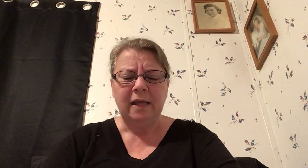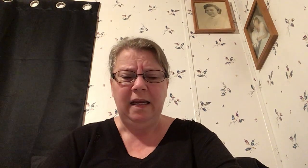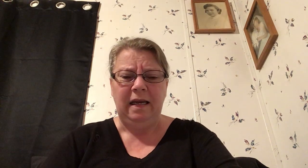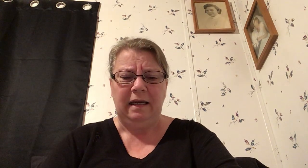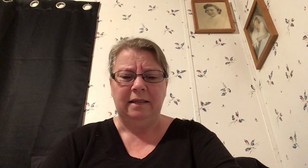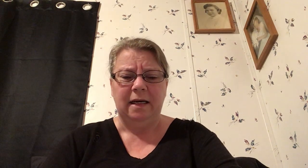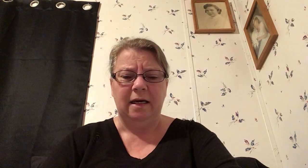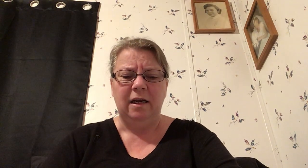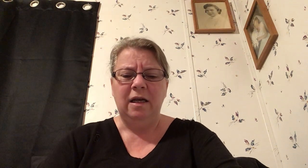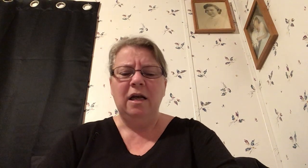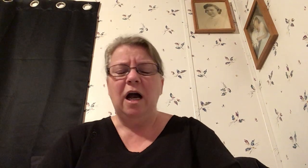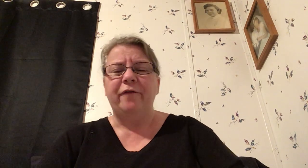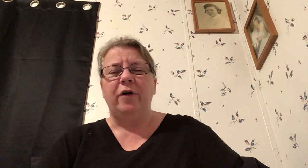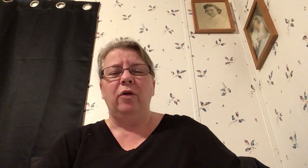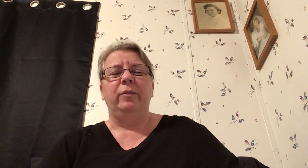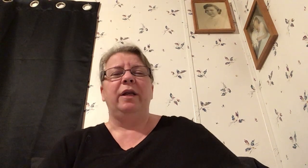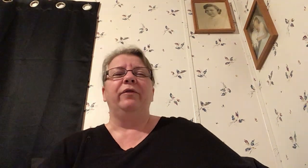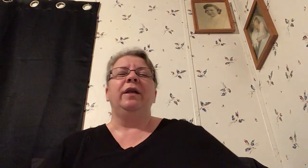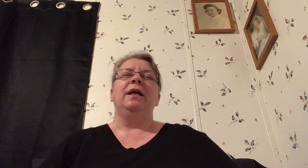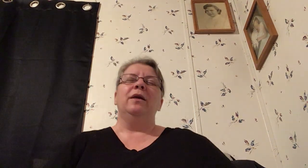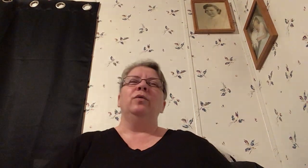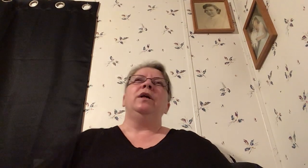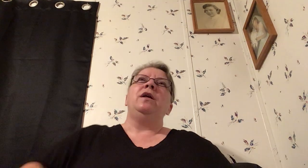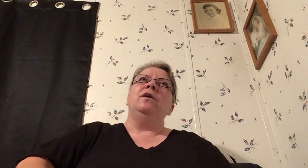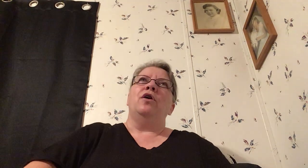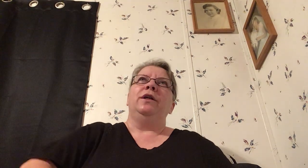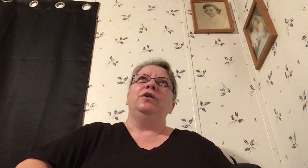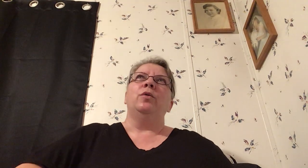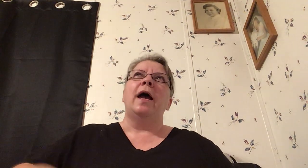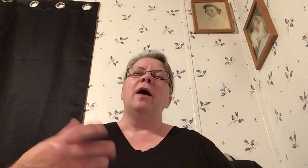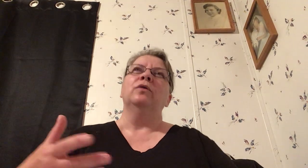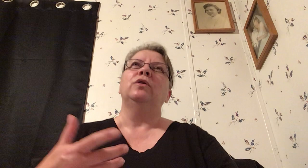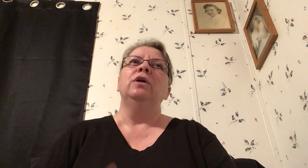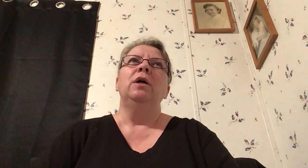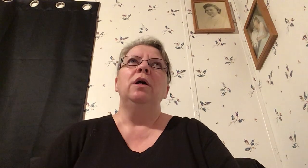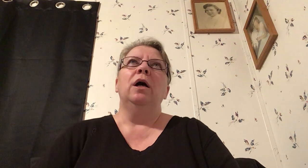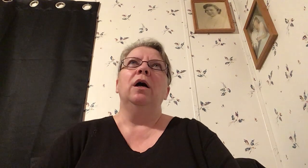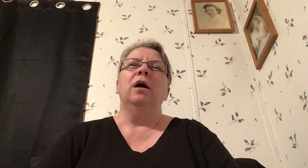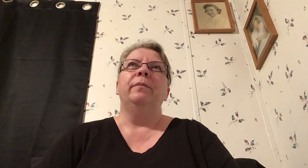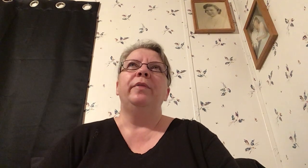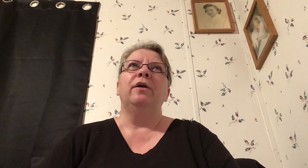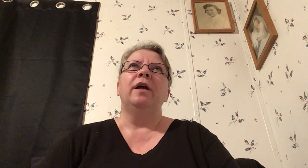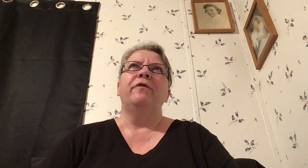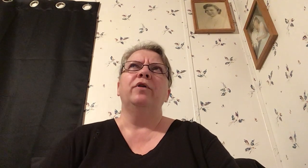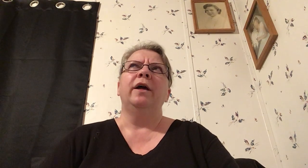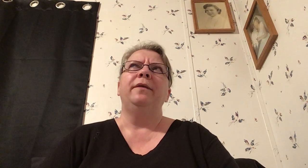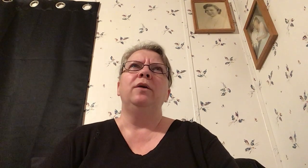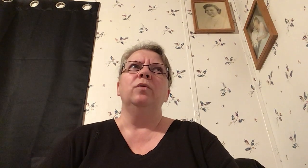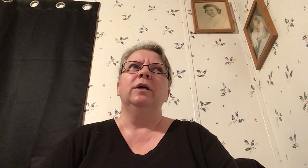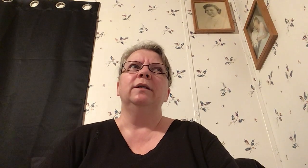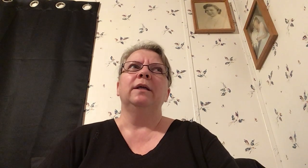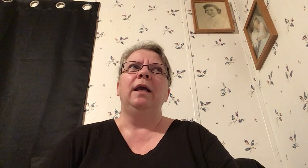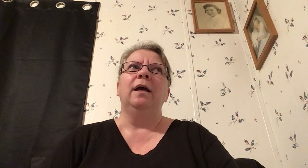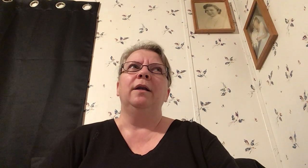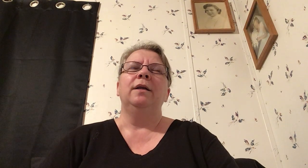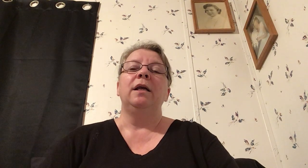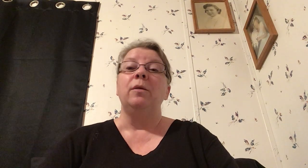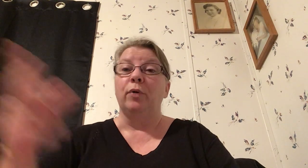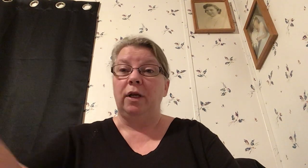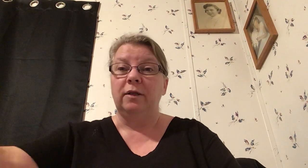and I follow him and everything and he gone into a house there in Africa I think he was and he put his